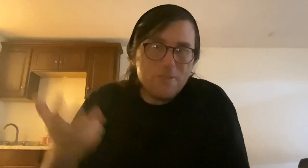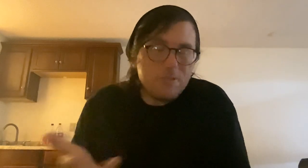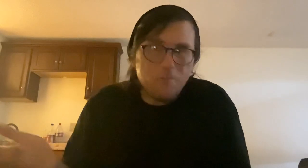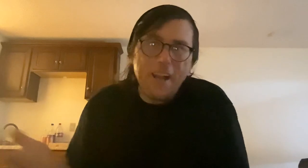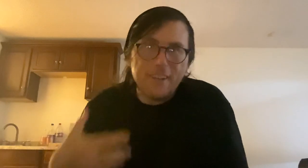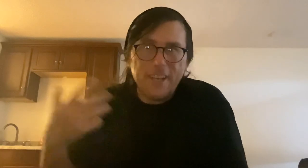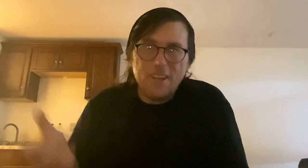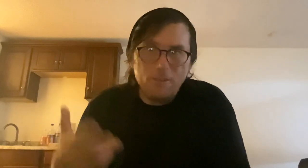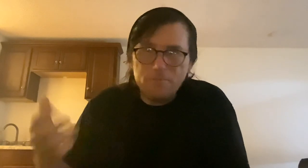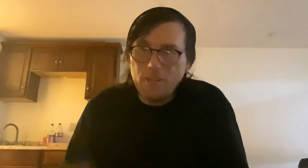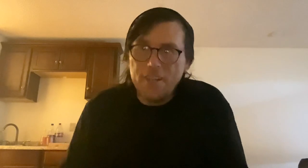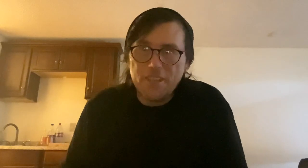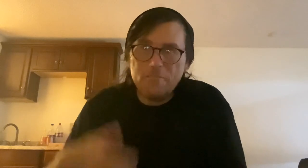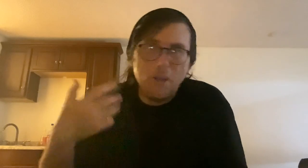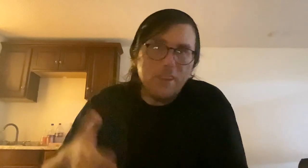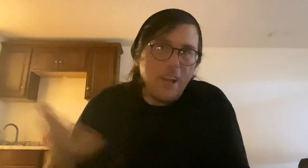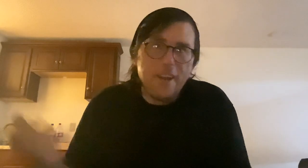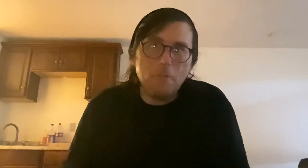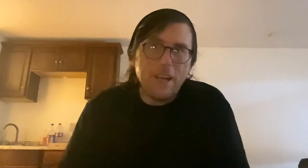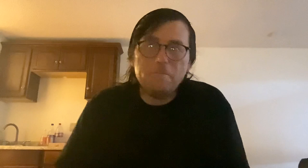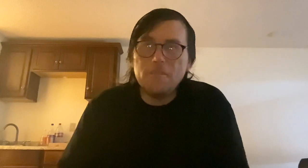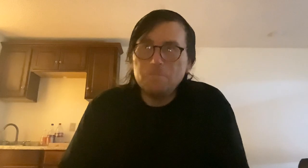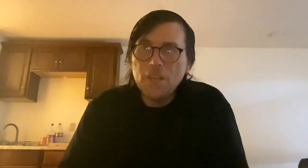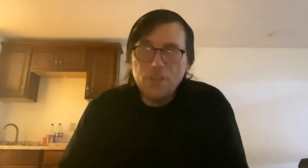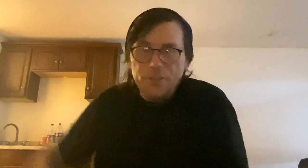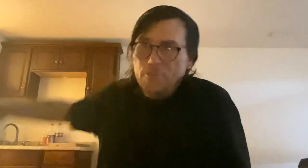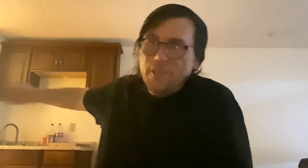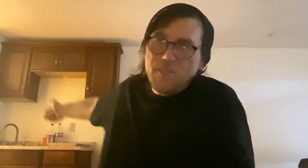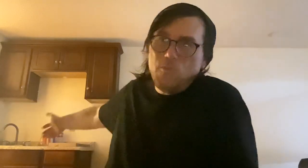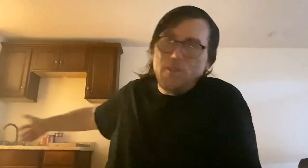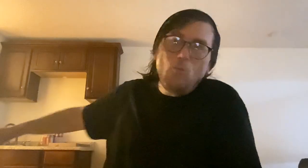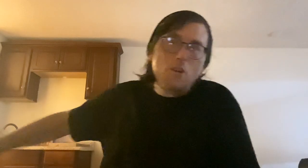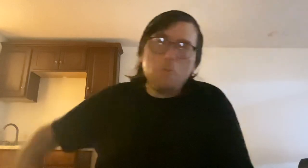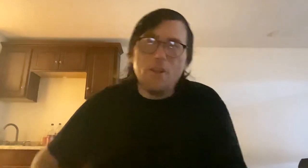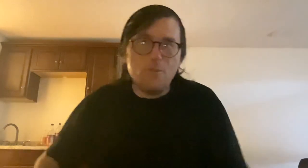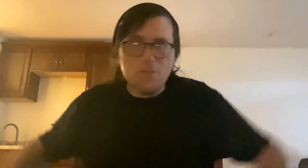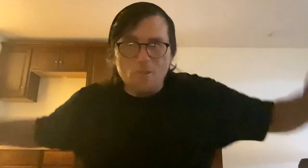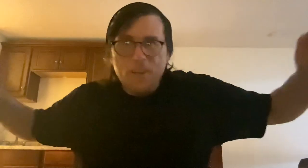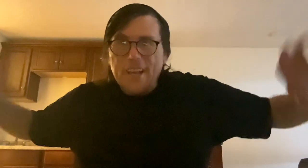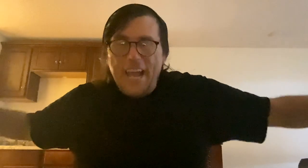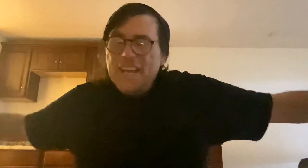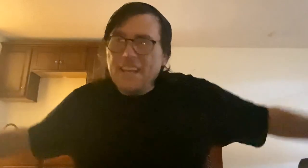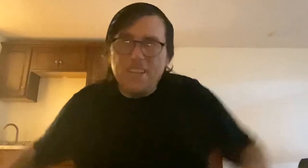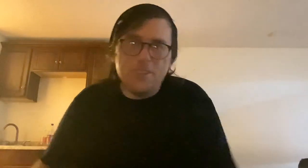directly, you know, contact them online, whatever. You can do this with Warner Brothers or any other